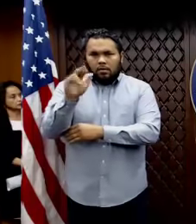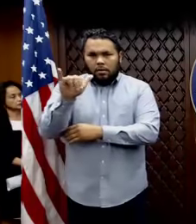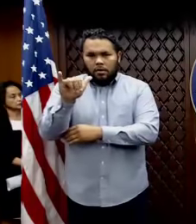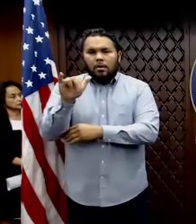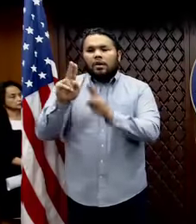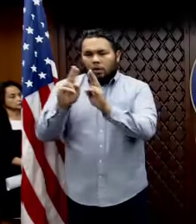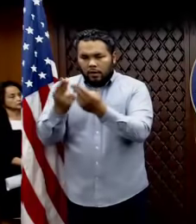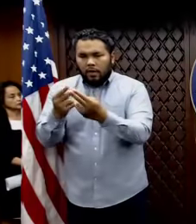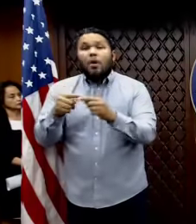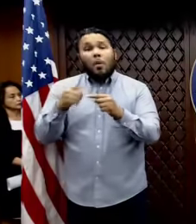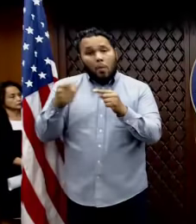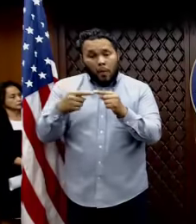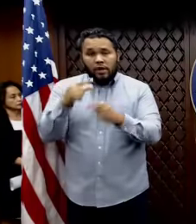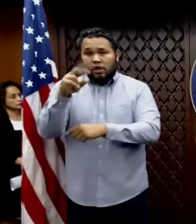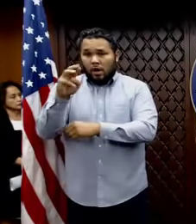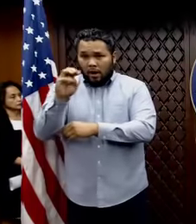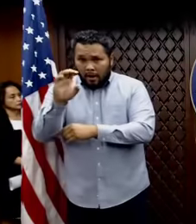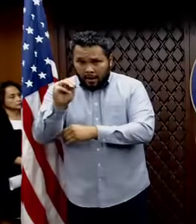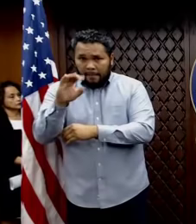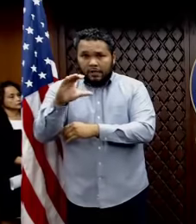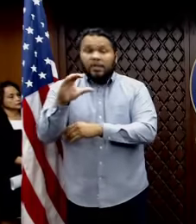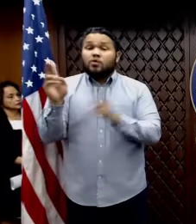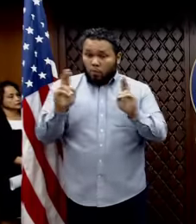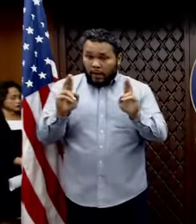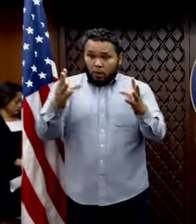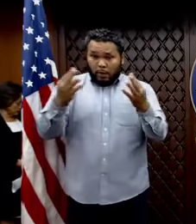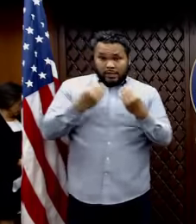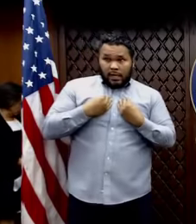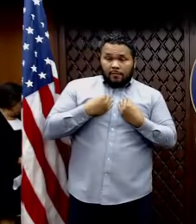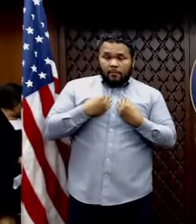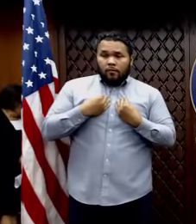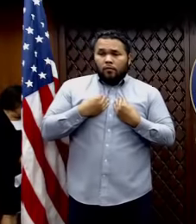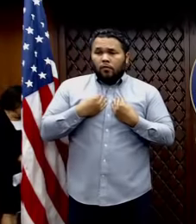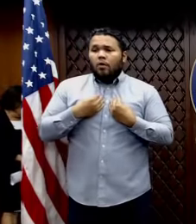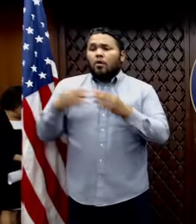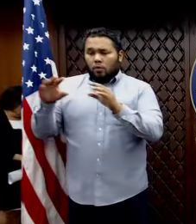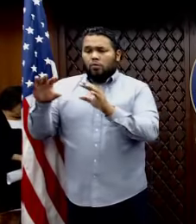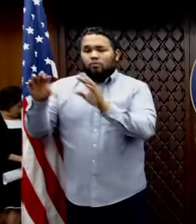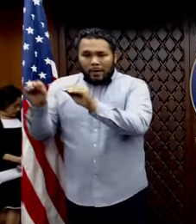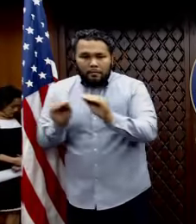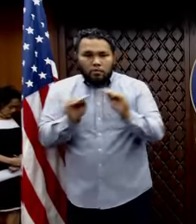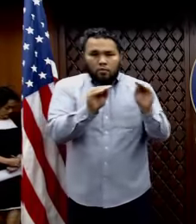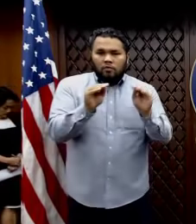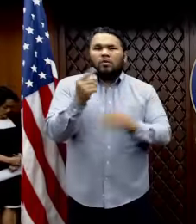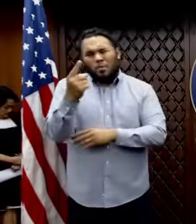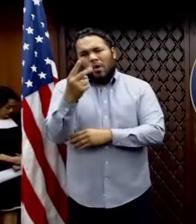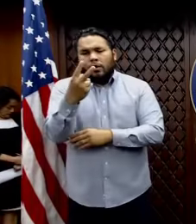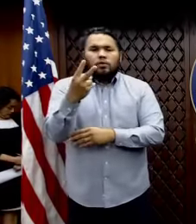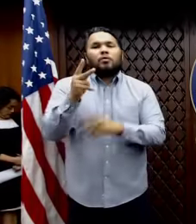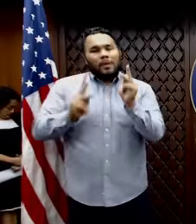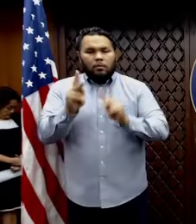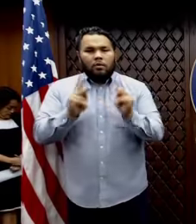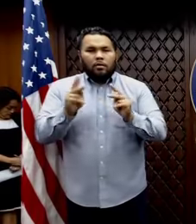is available and ready to receive. So on a daily basis, we move one or two patients. In terms of the, um,